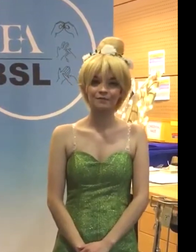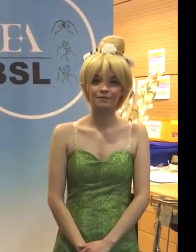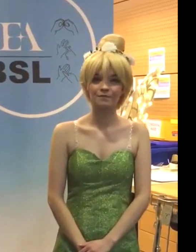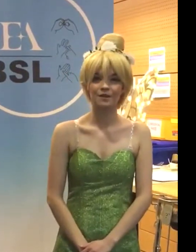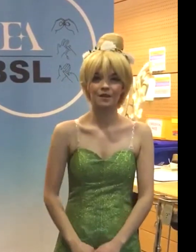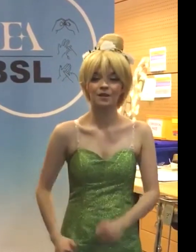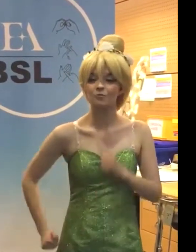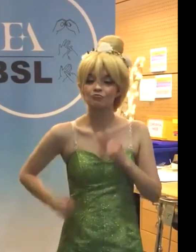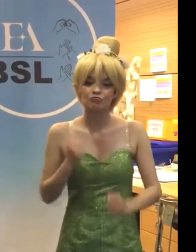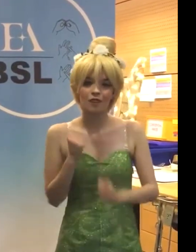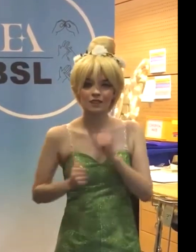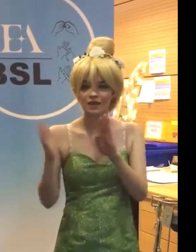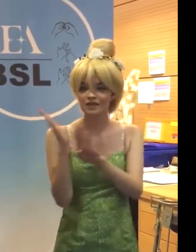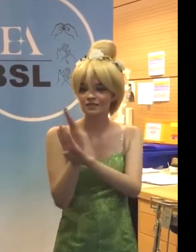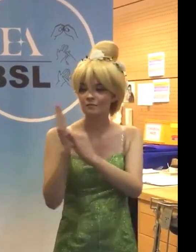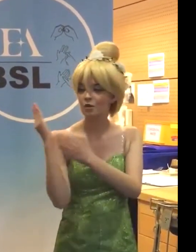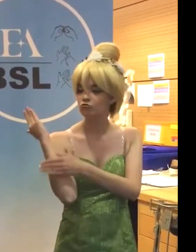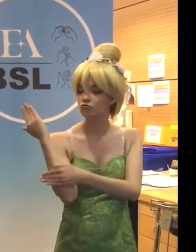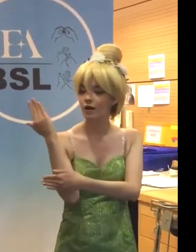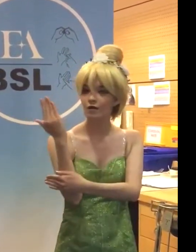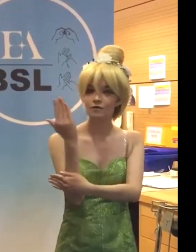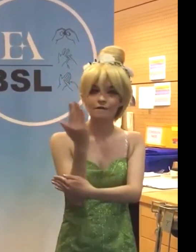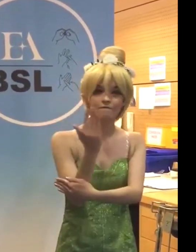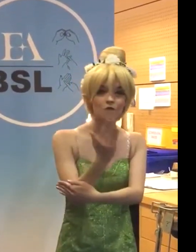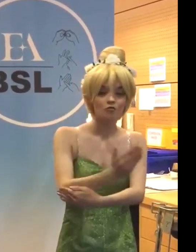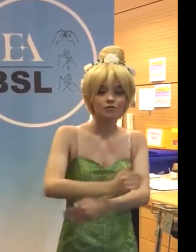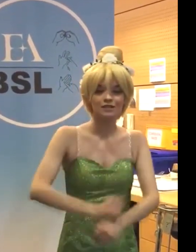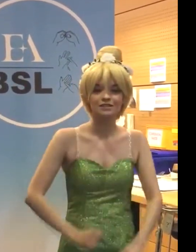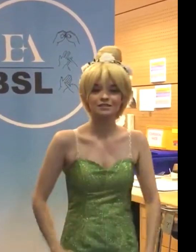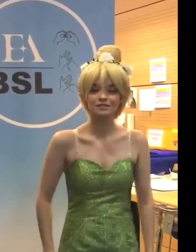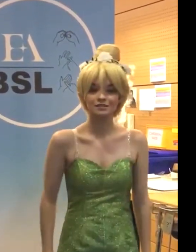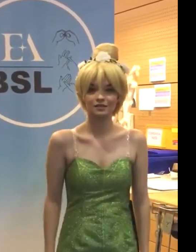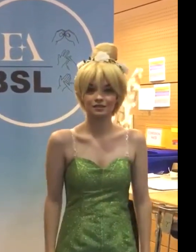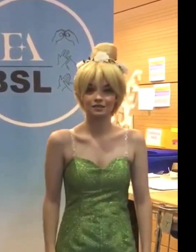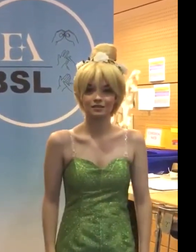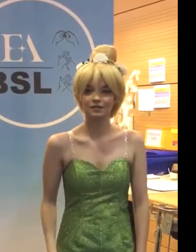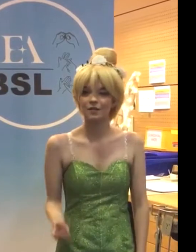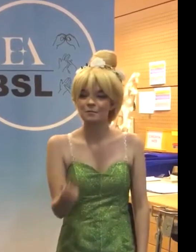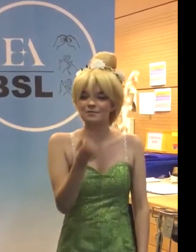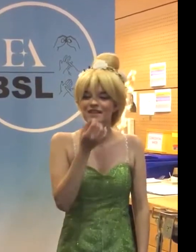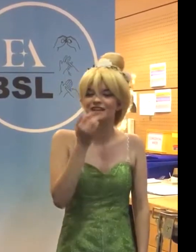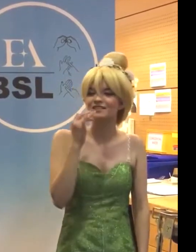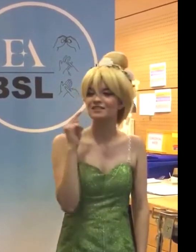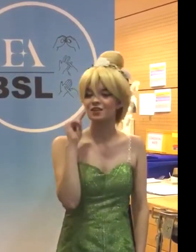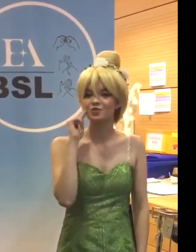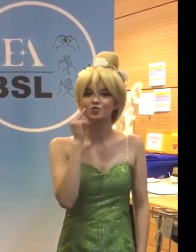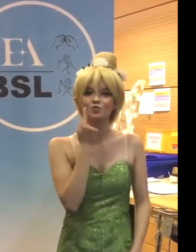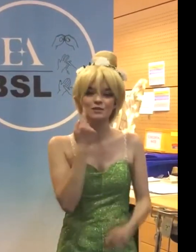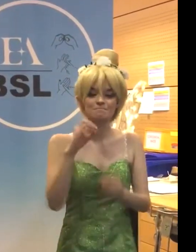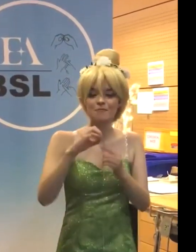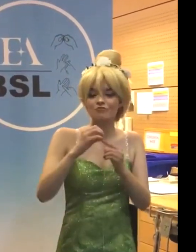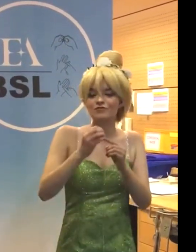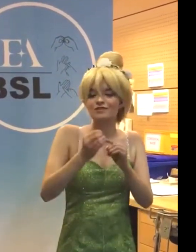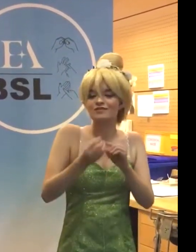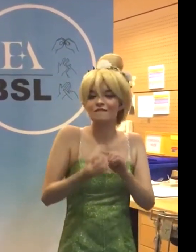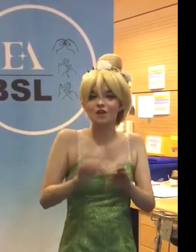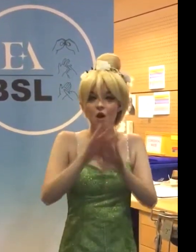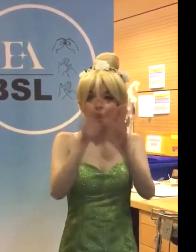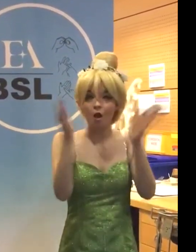Come run the hidden pine trails of the forest. Come taste the sun-sweet berries of the earth.